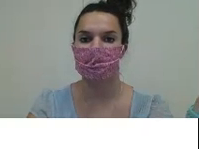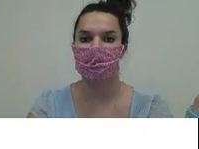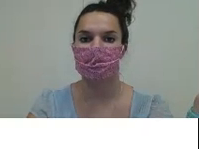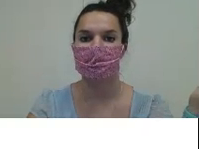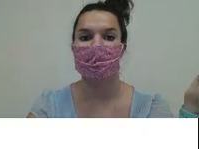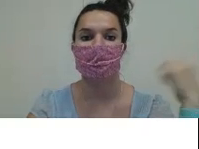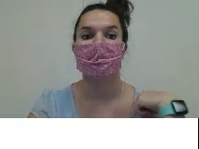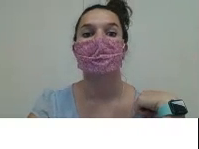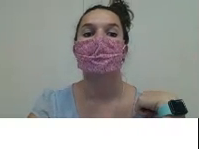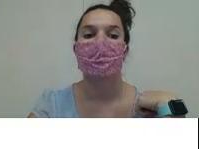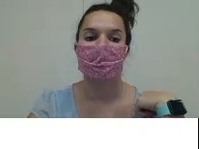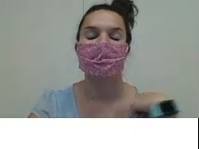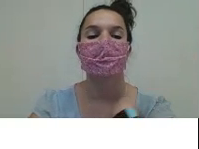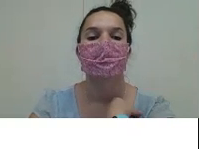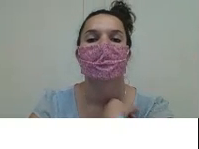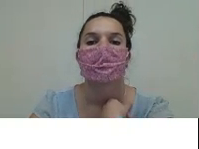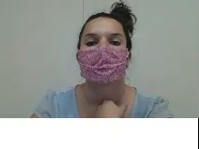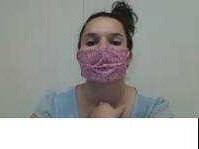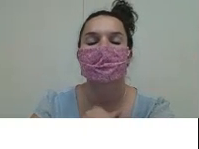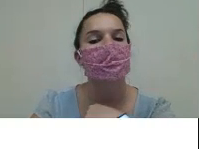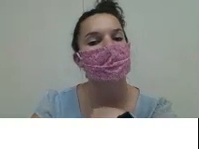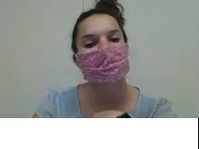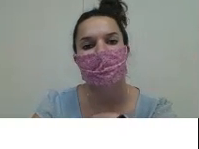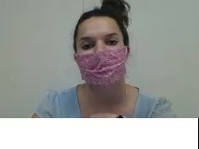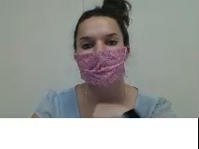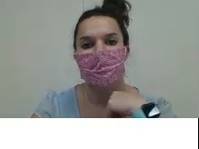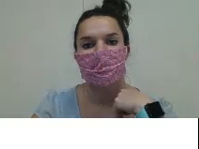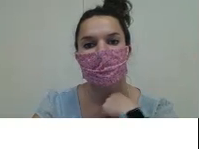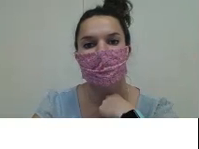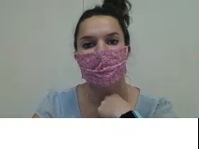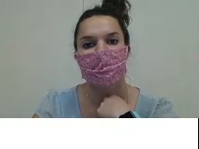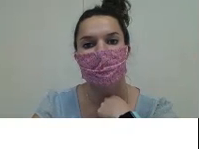number? We had one. And then what happened?